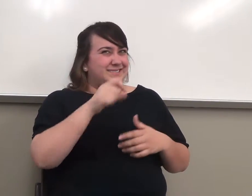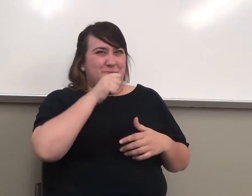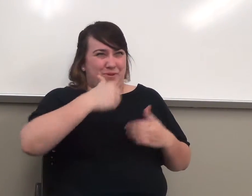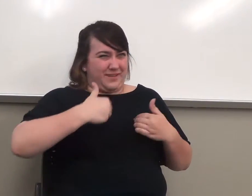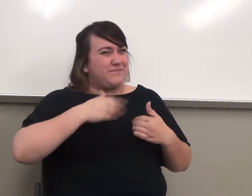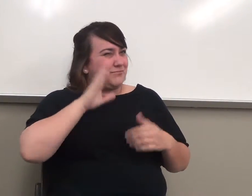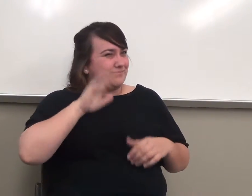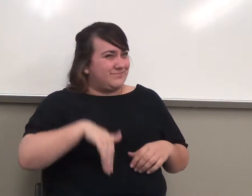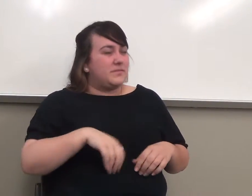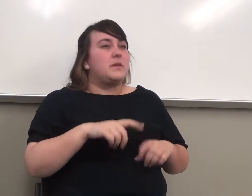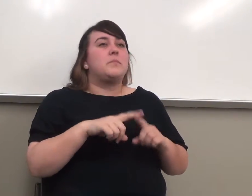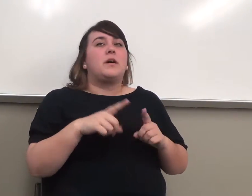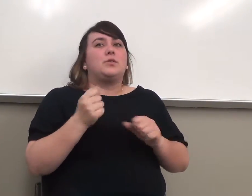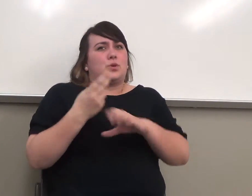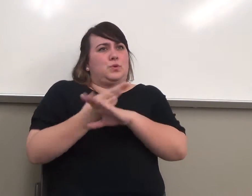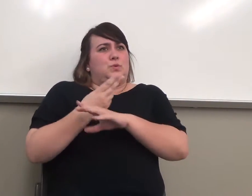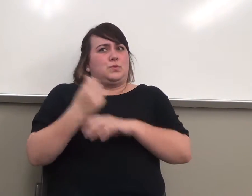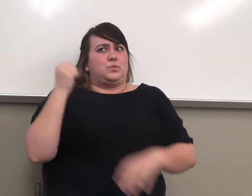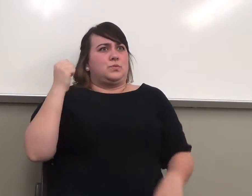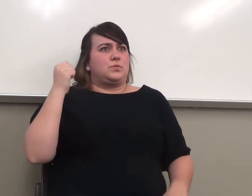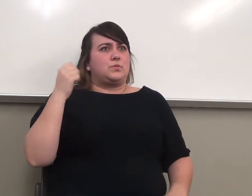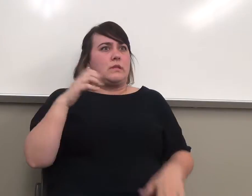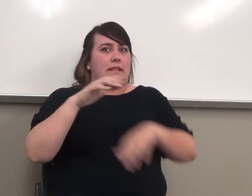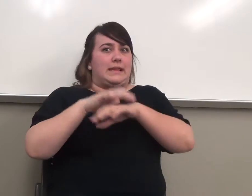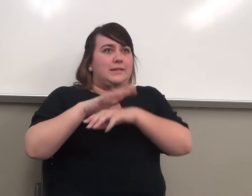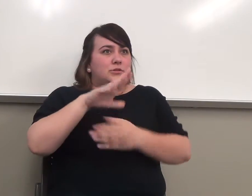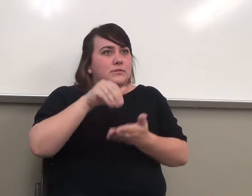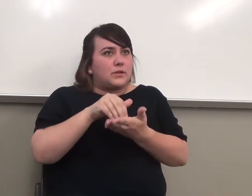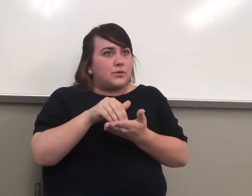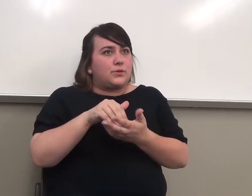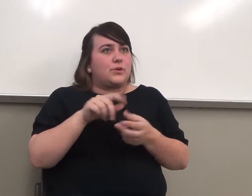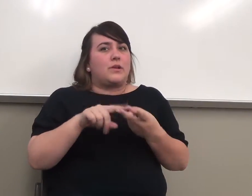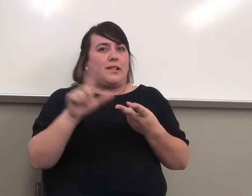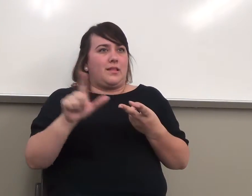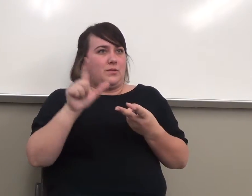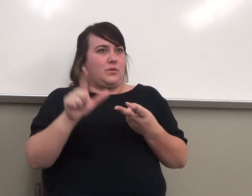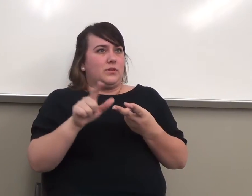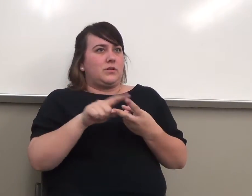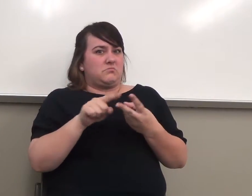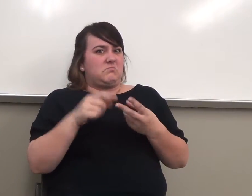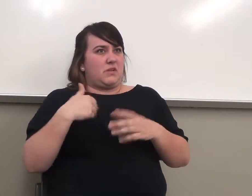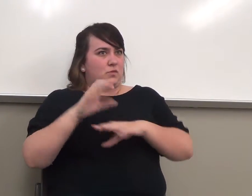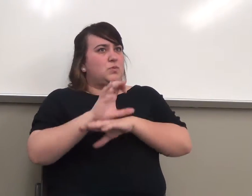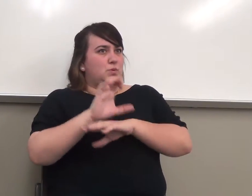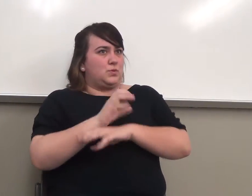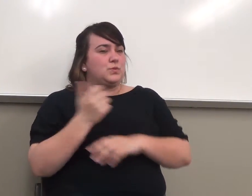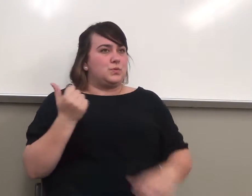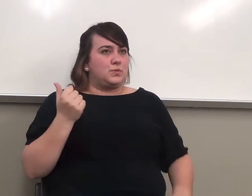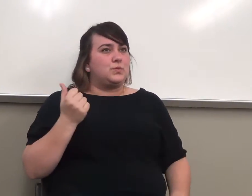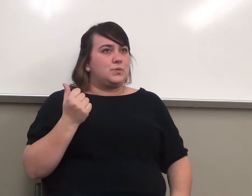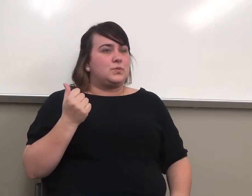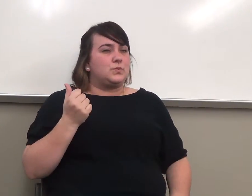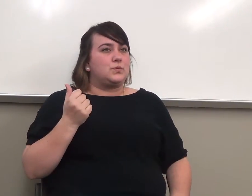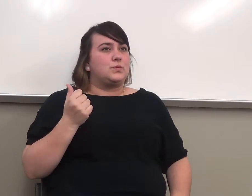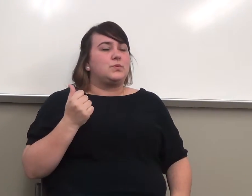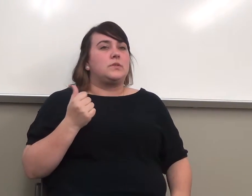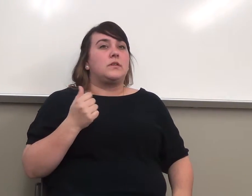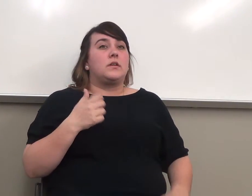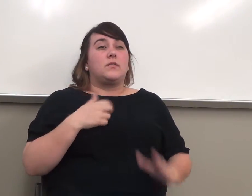you can use the ones in the English Center and the library. Okay? If you're in a reading class,